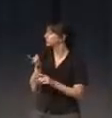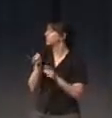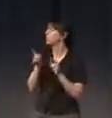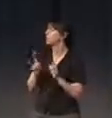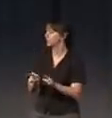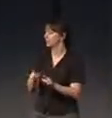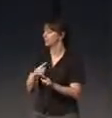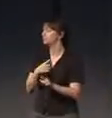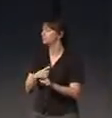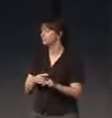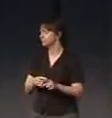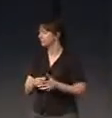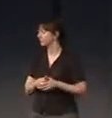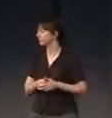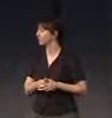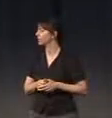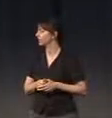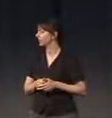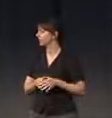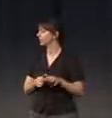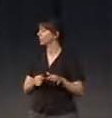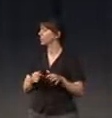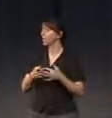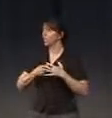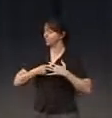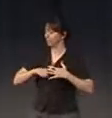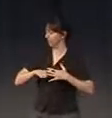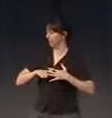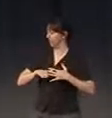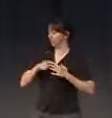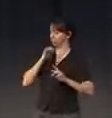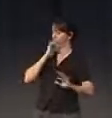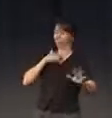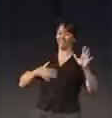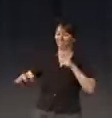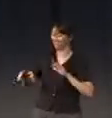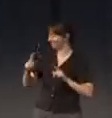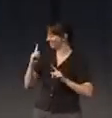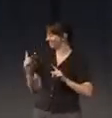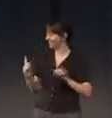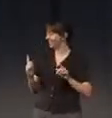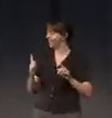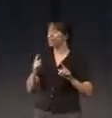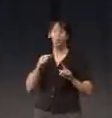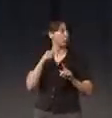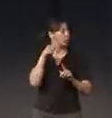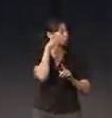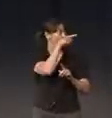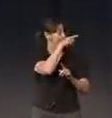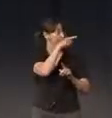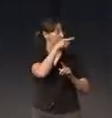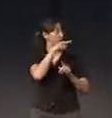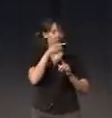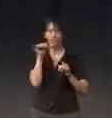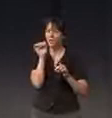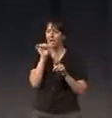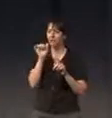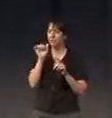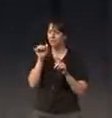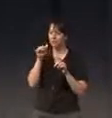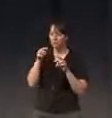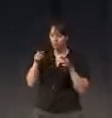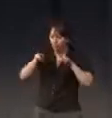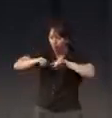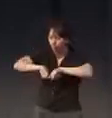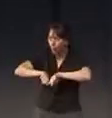some of the images. Because at the beginning you face, who, down there, no? It's kind of a deep hole, you know? And